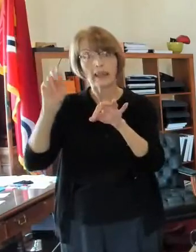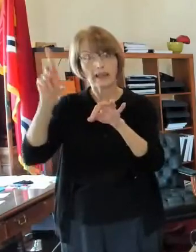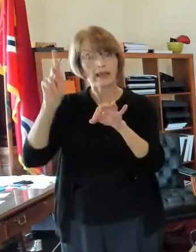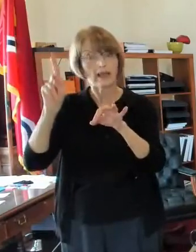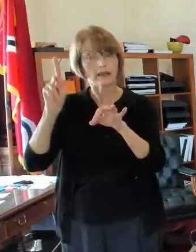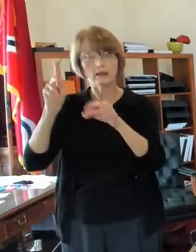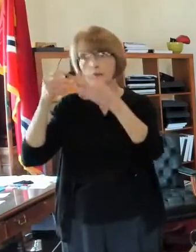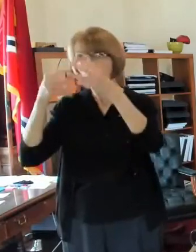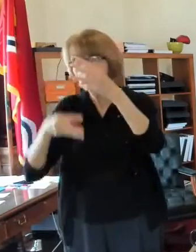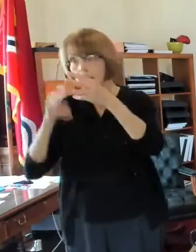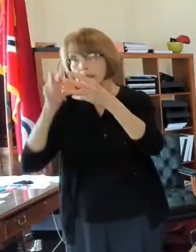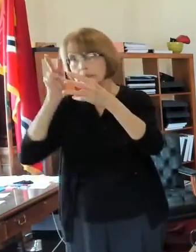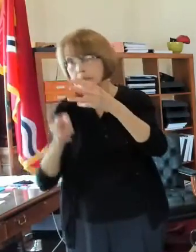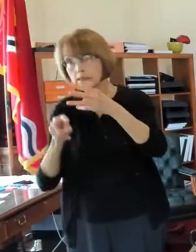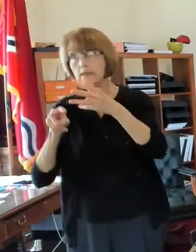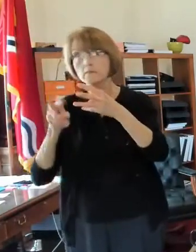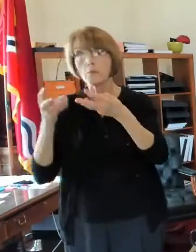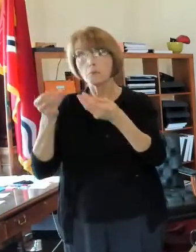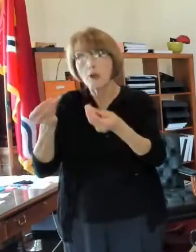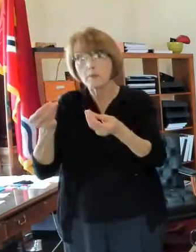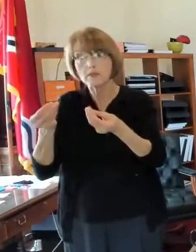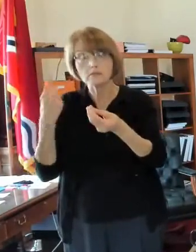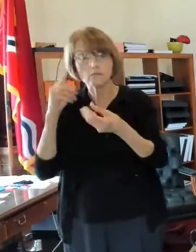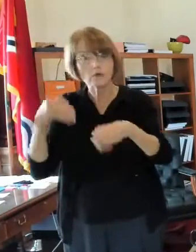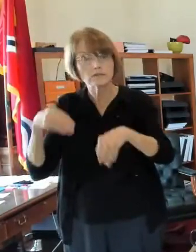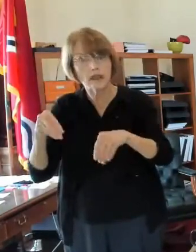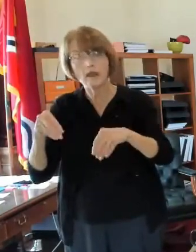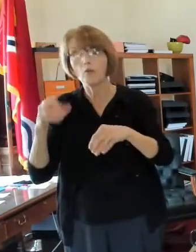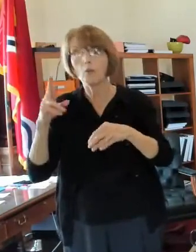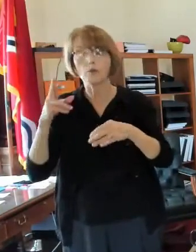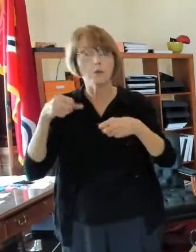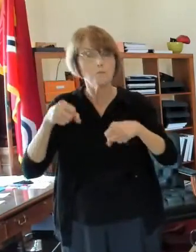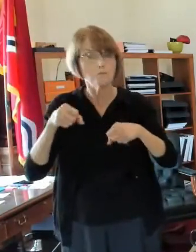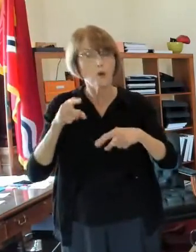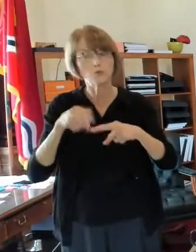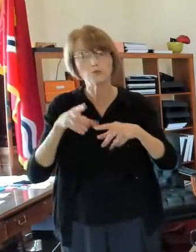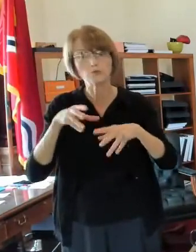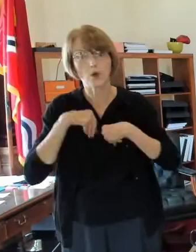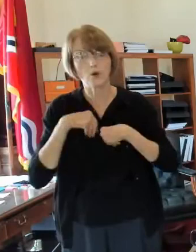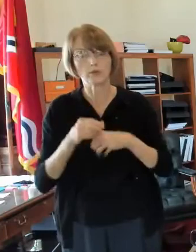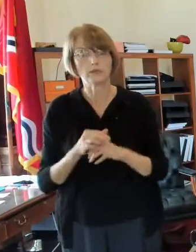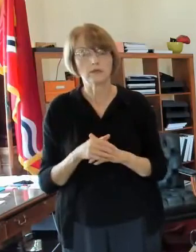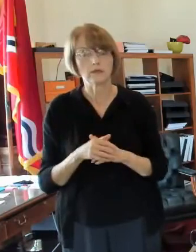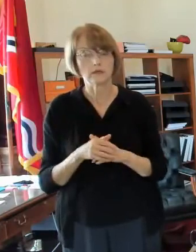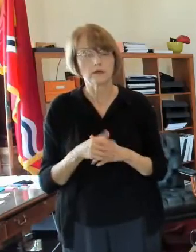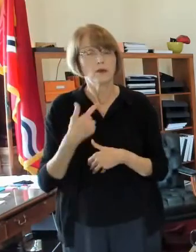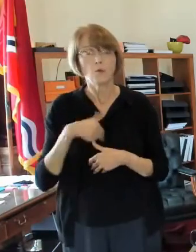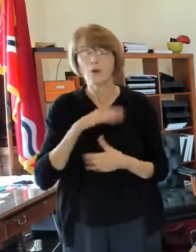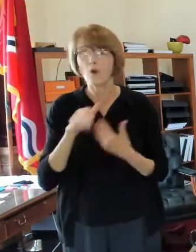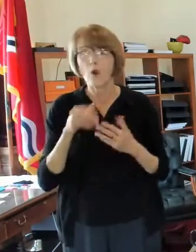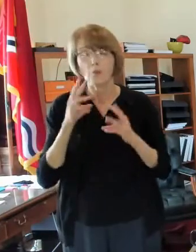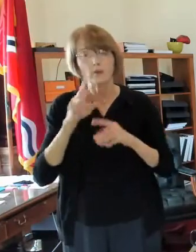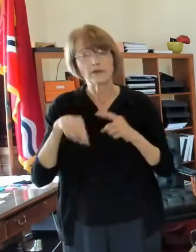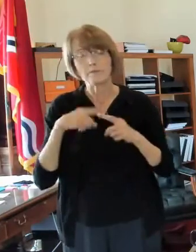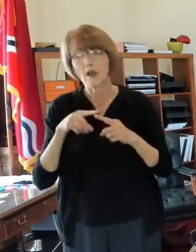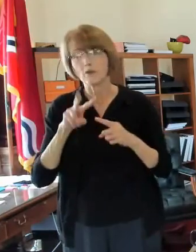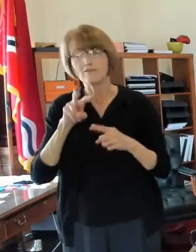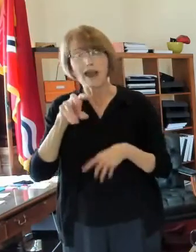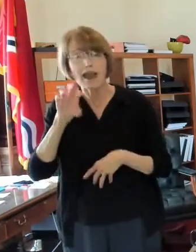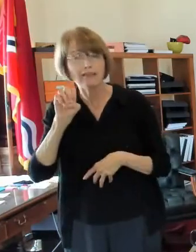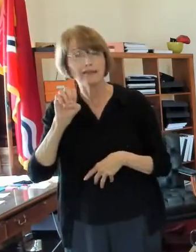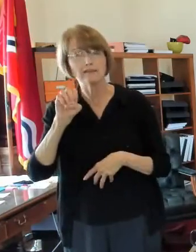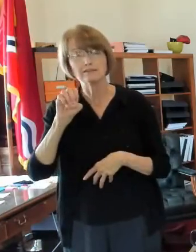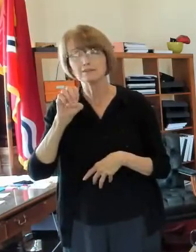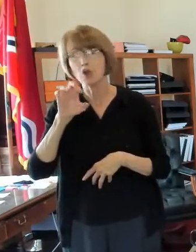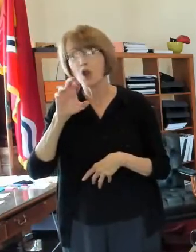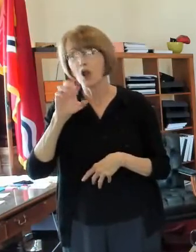and just understand that you know we're all we we're all worried about violence we're all worried about and and the violence that we're experiencing right now in the